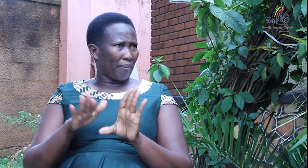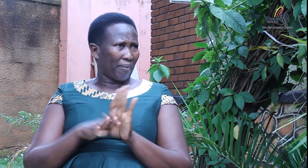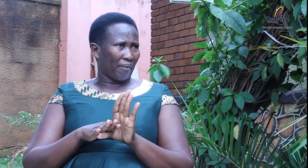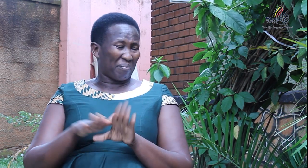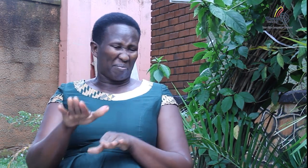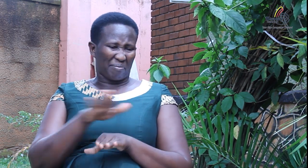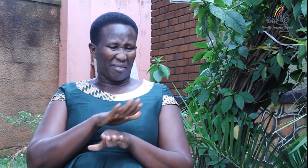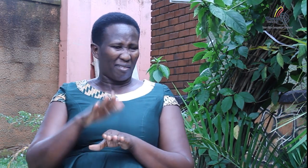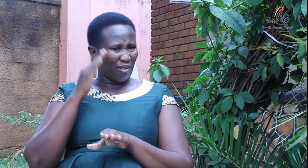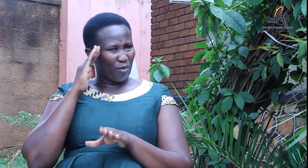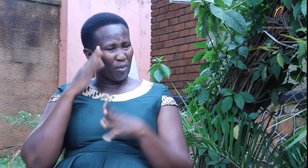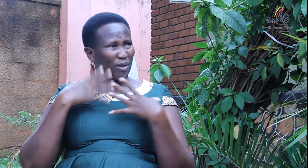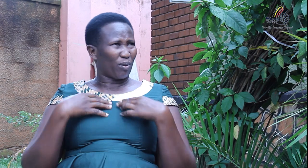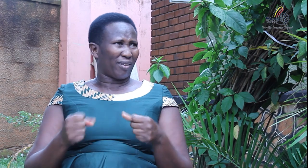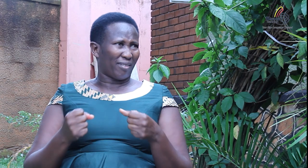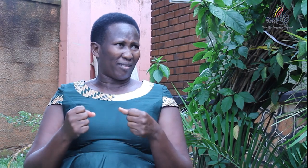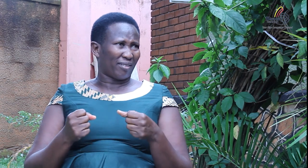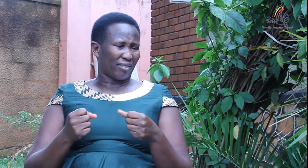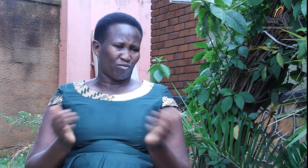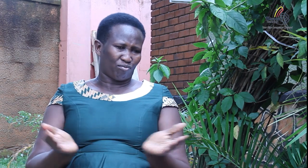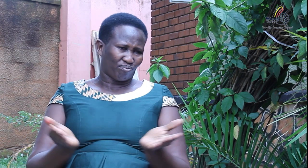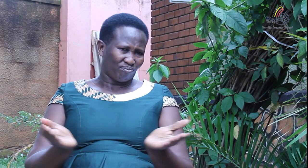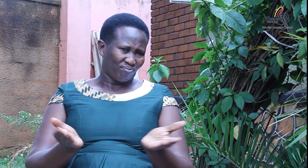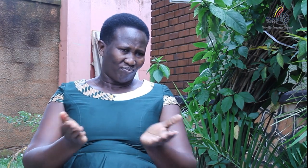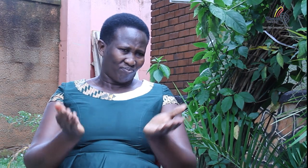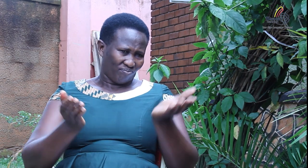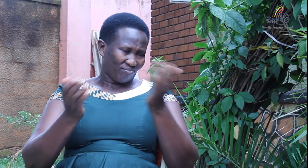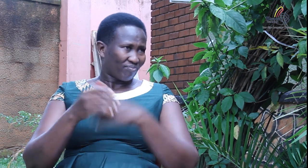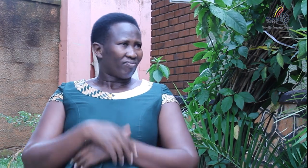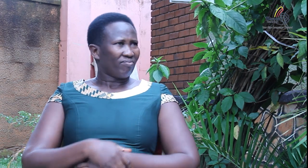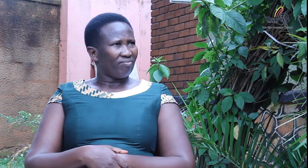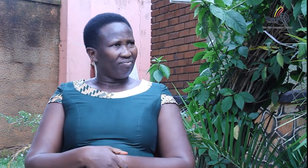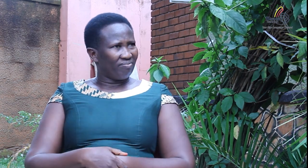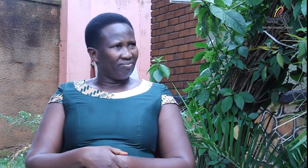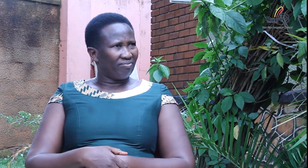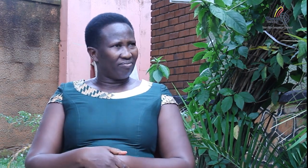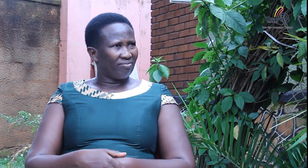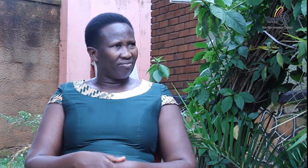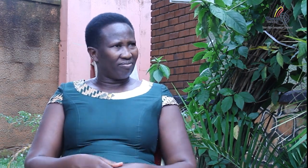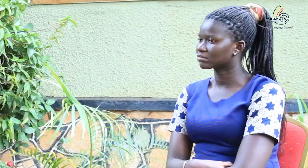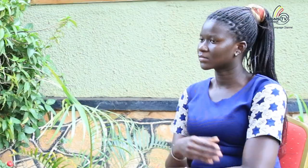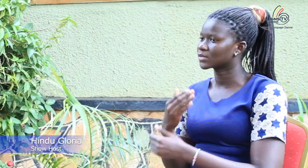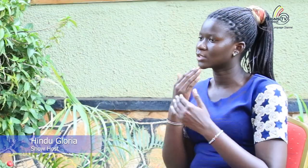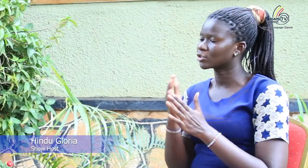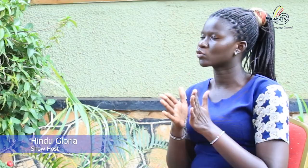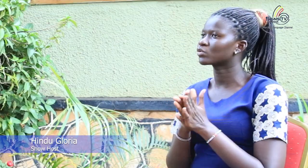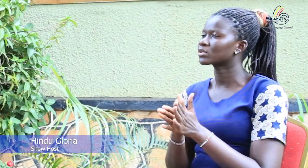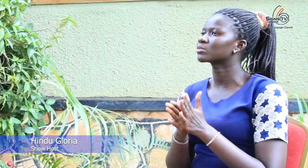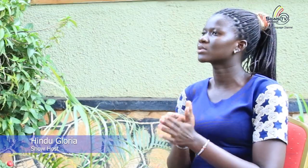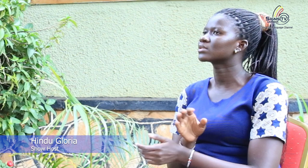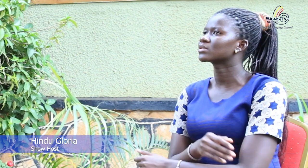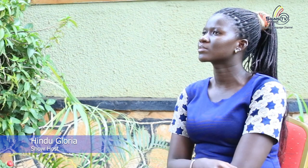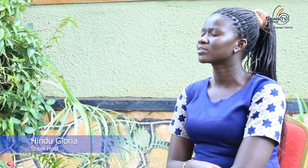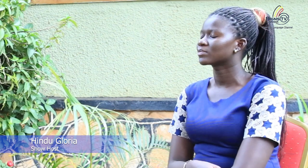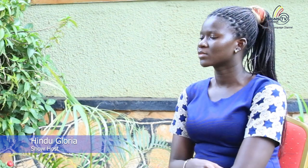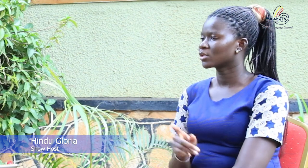with their members in the area of mental health and encouraging how to push on thank you so much for that